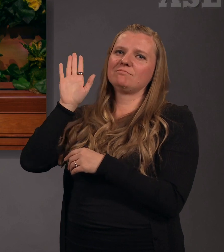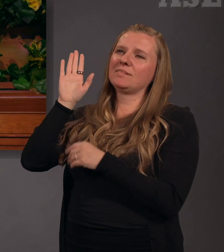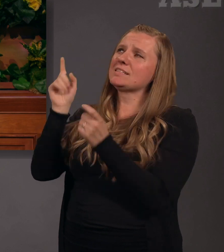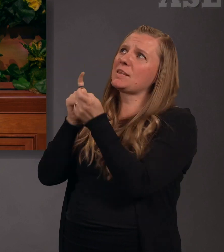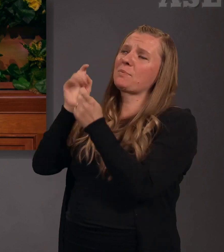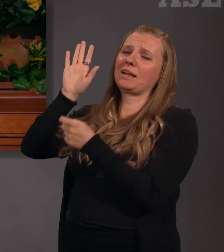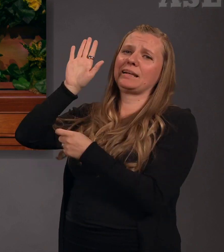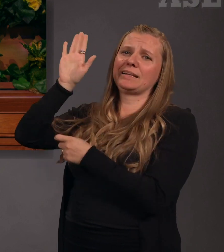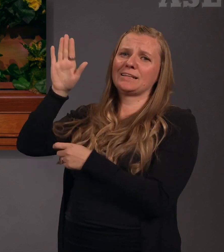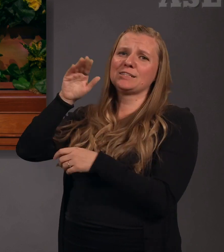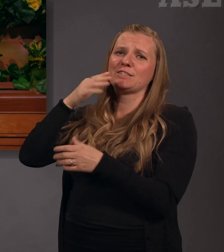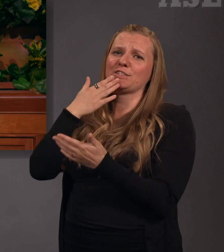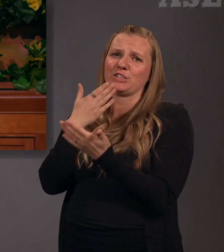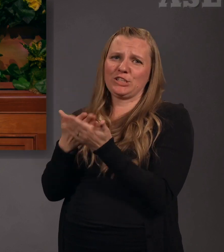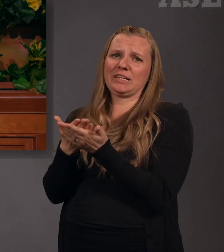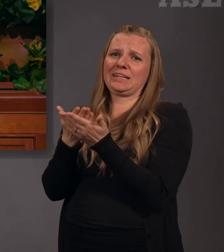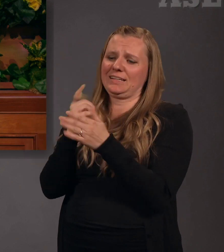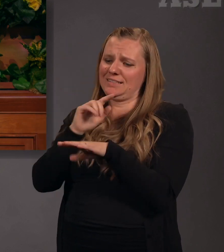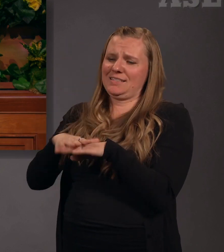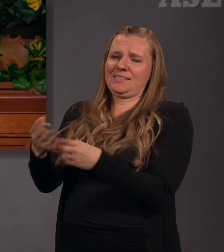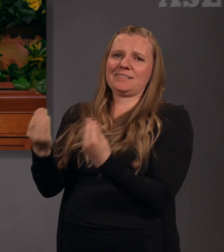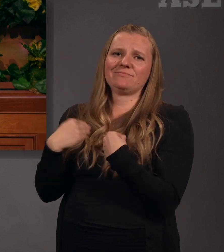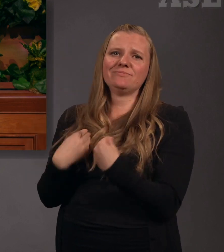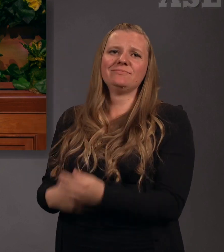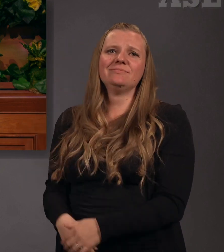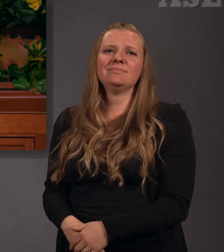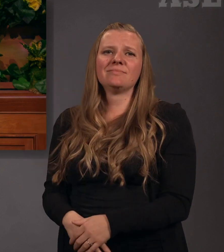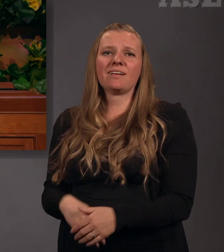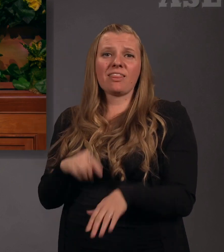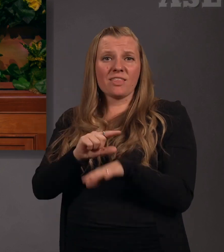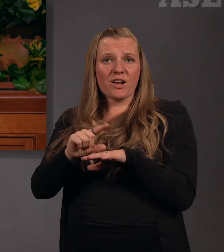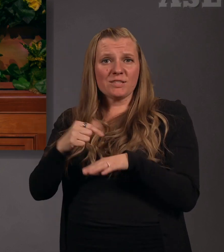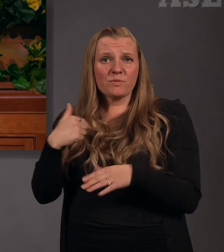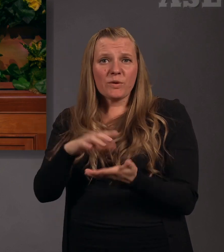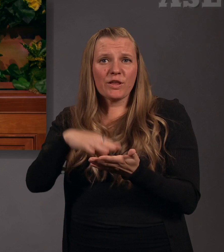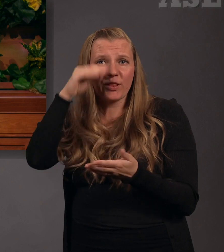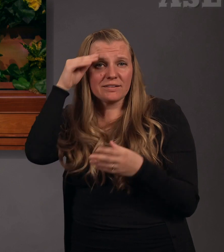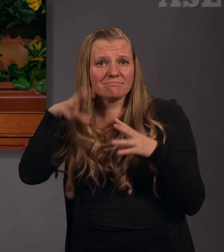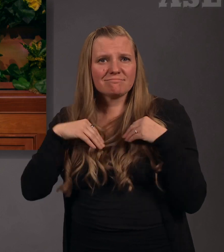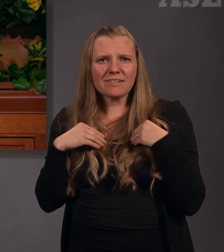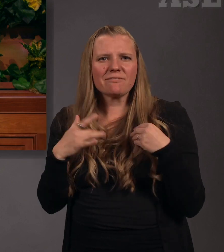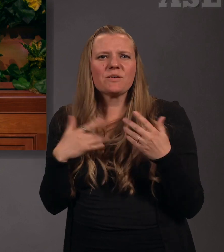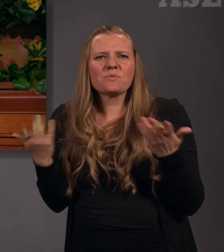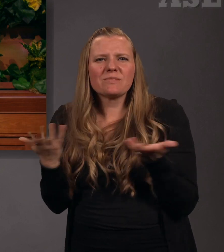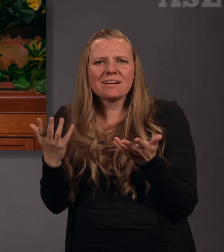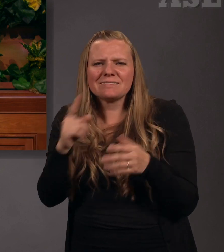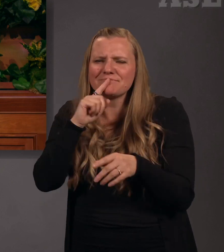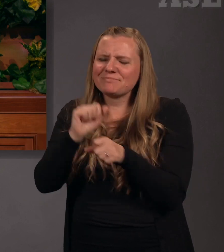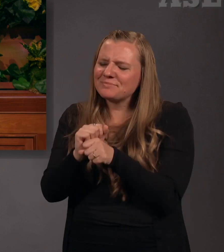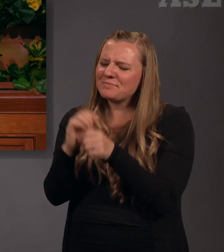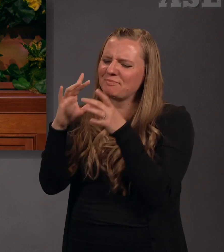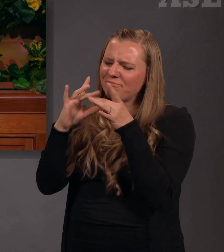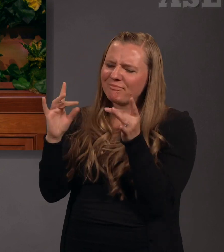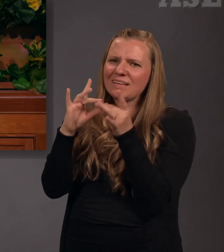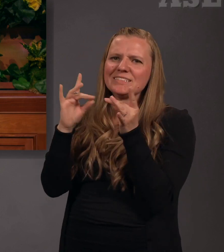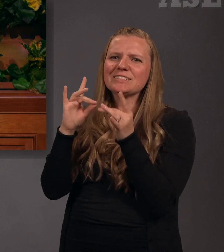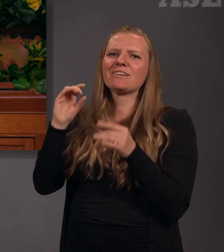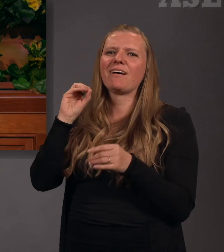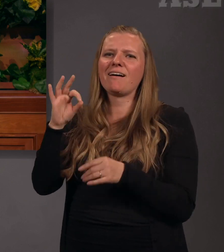What do we hear in the gospel which we have received? Truly a voice of gladness. I witness that you